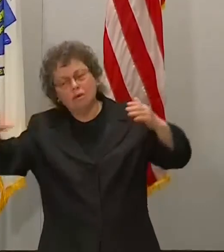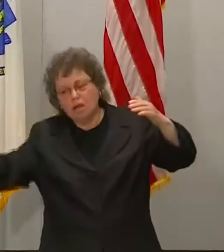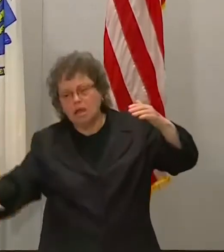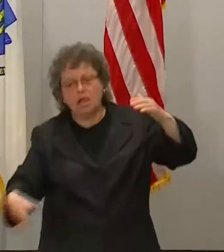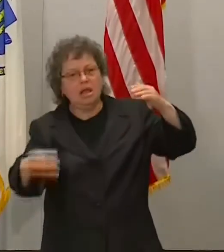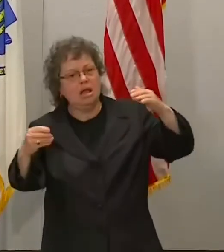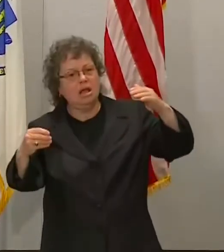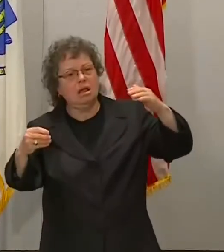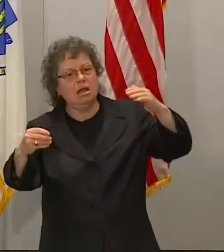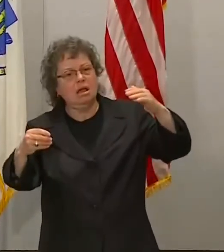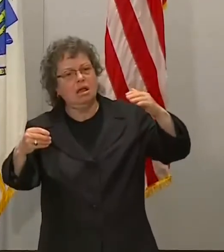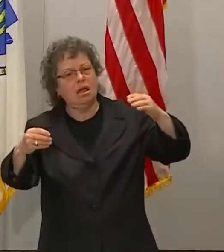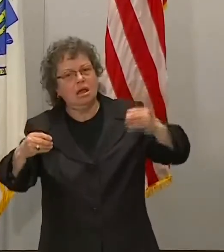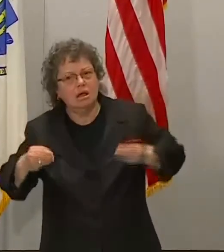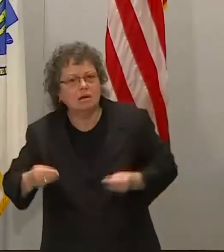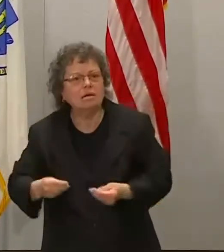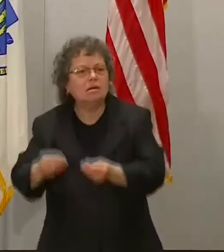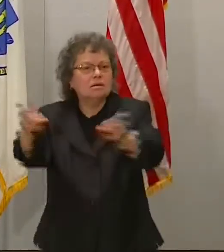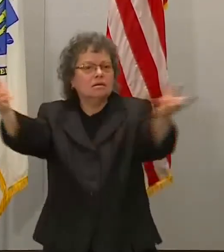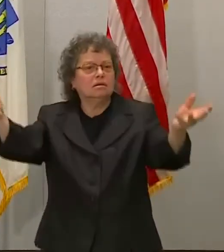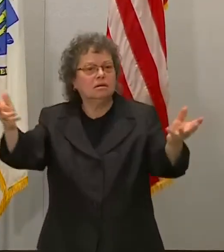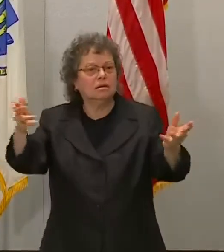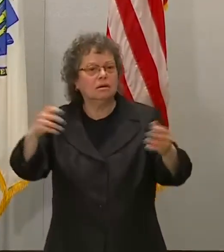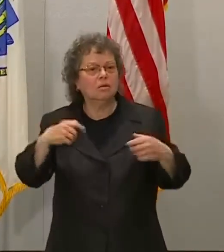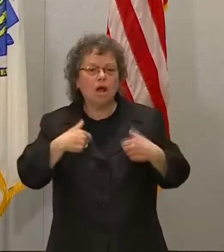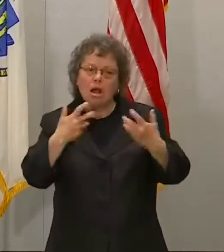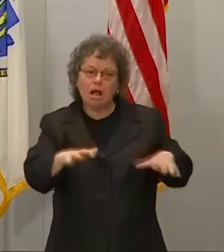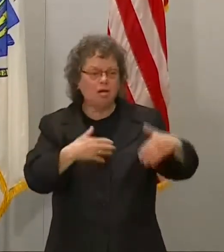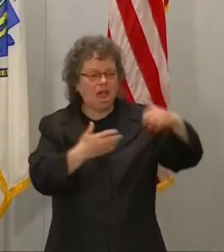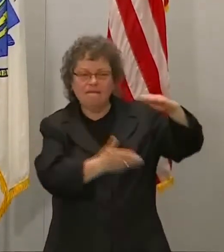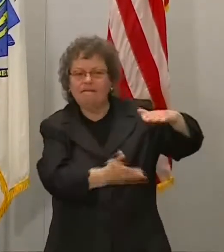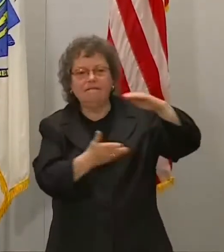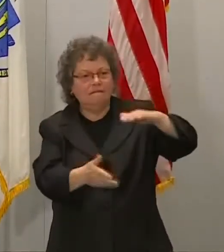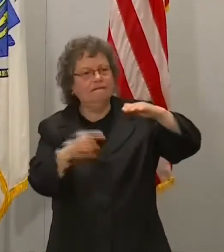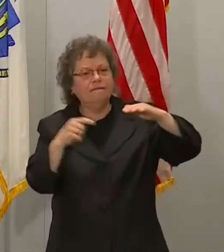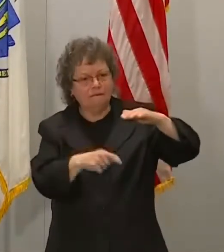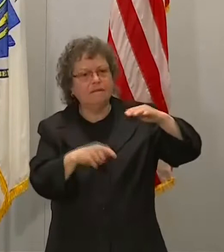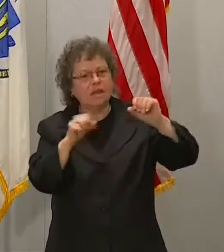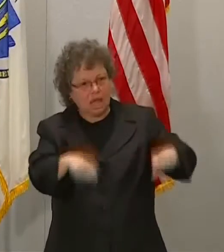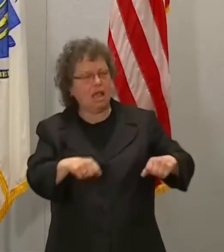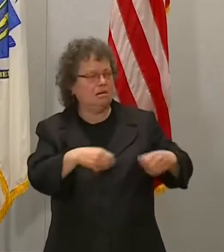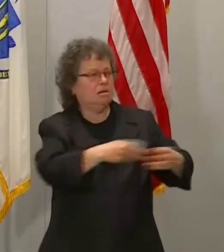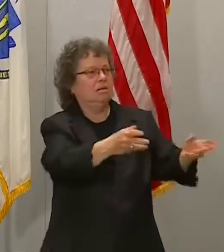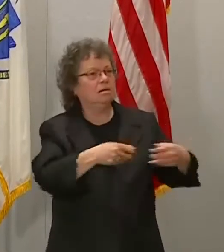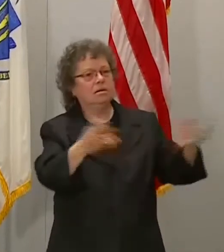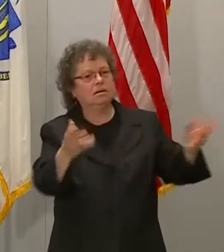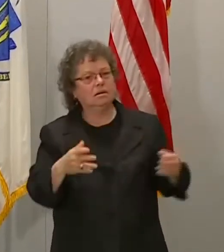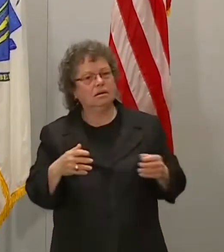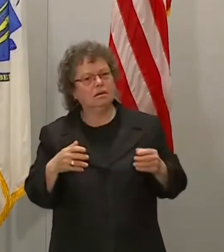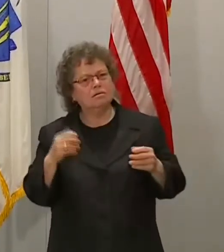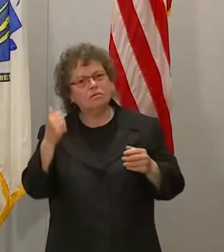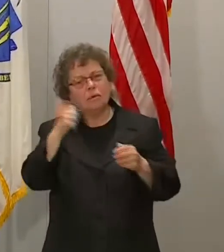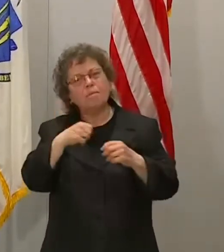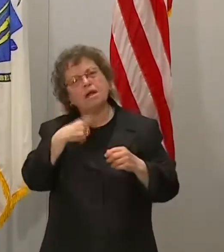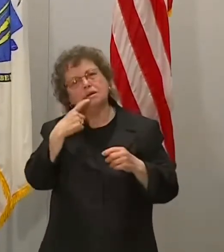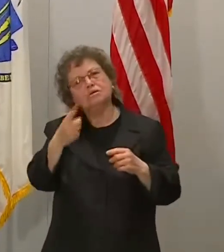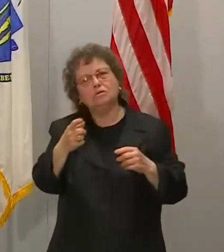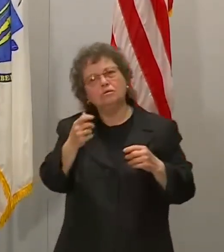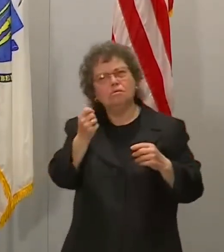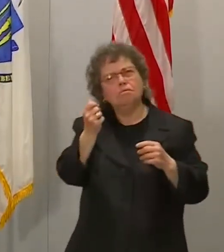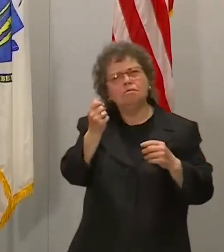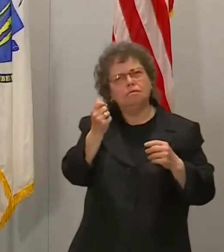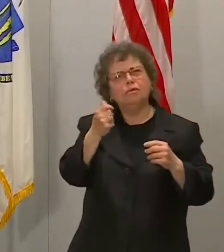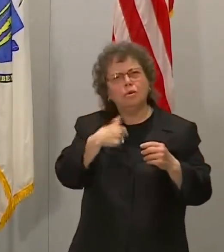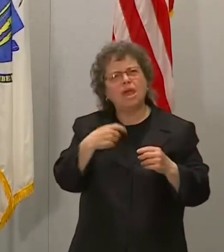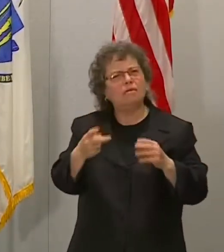delivery of the capacity we already have. I mean, remember, I've said this many times, we have probably a two times or